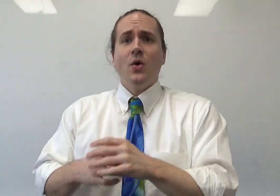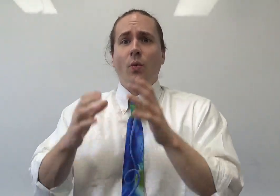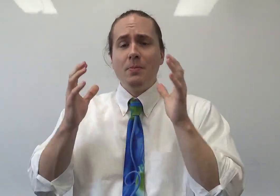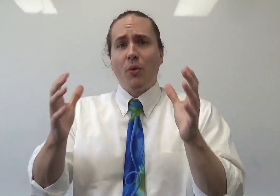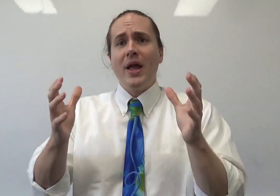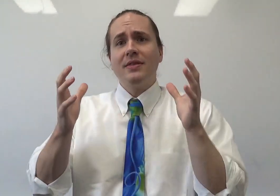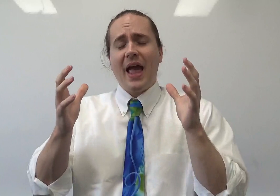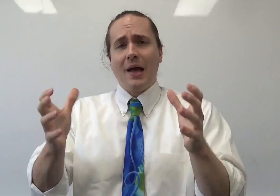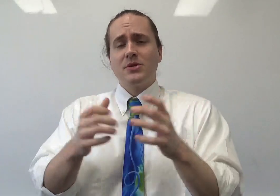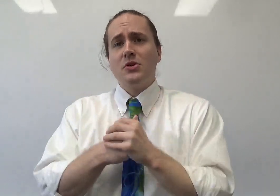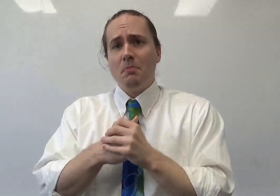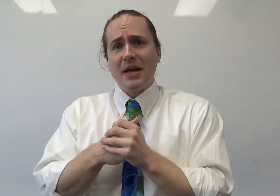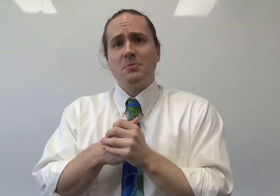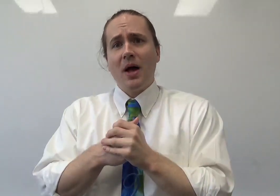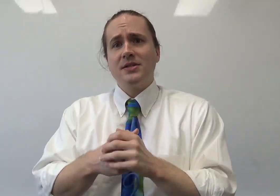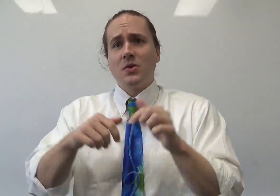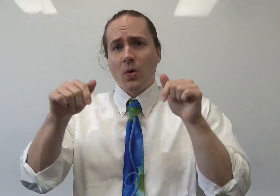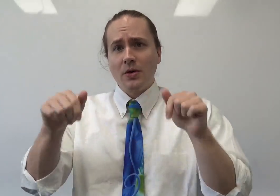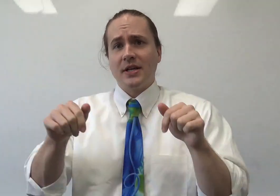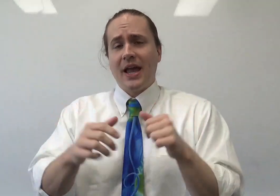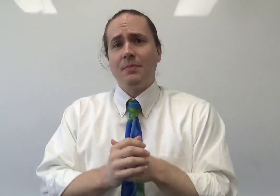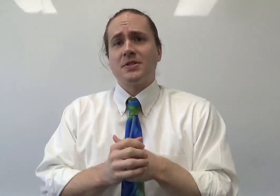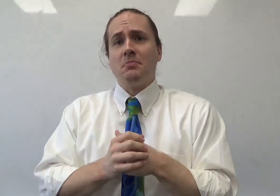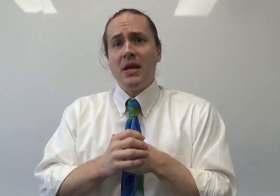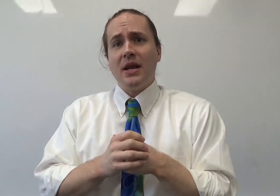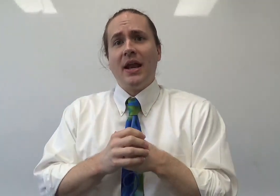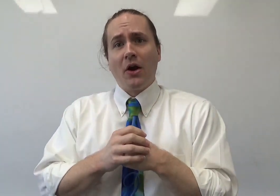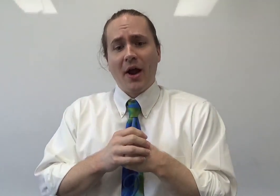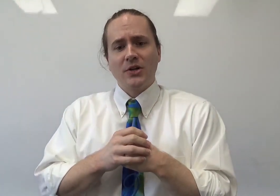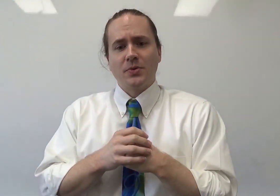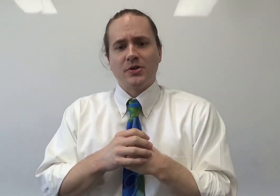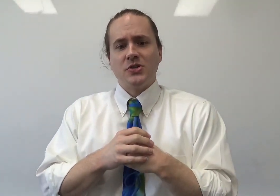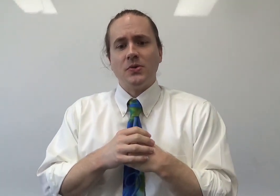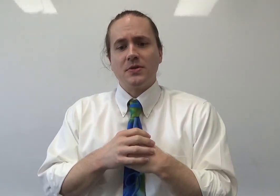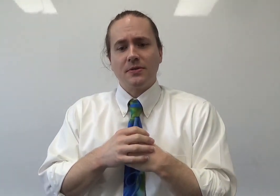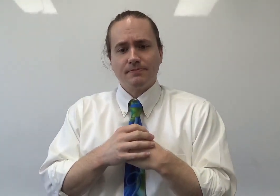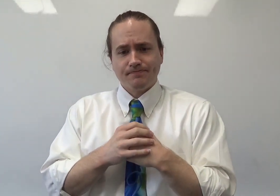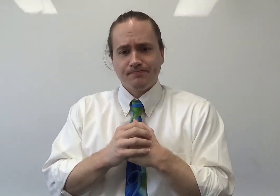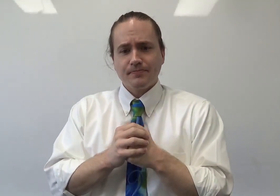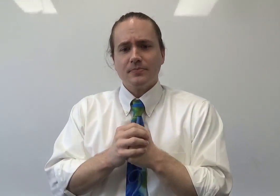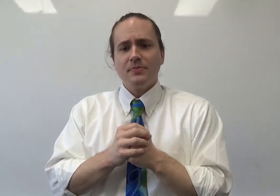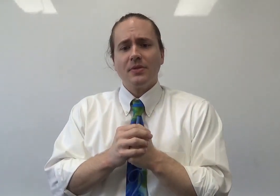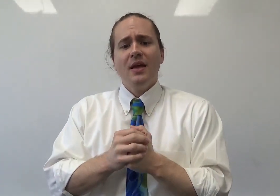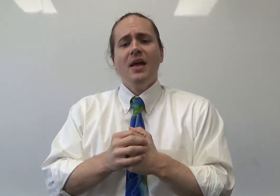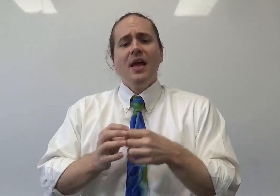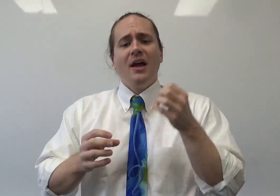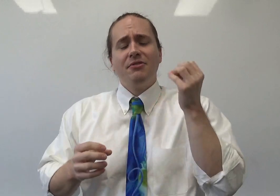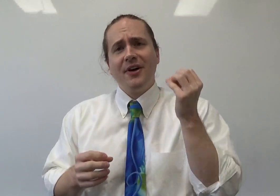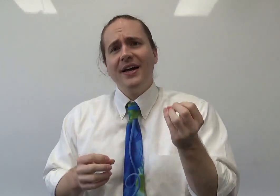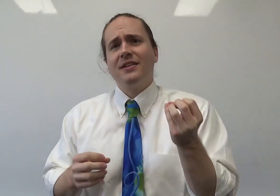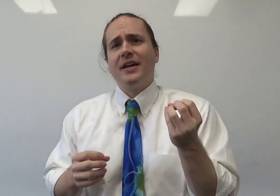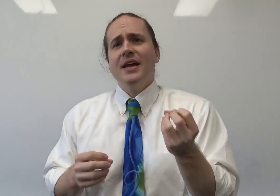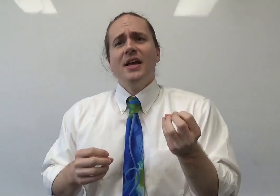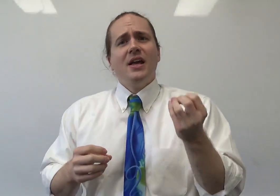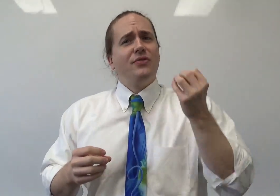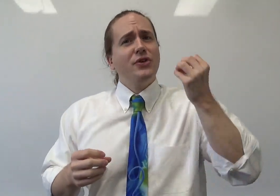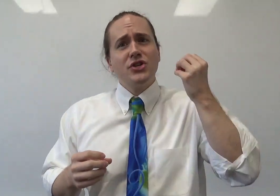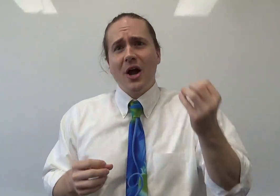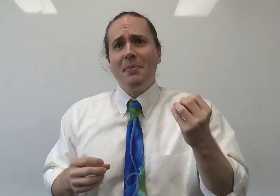We bring the absolute best minds in the world to campus to meet and interact with our students. And finally, if you're chomping